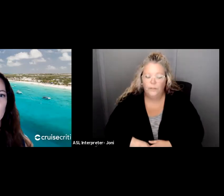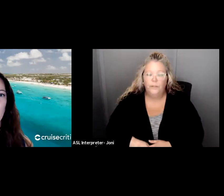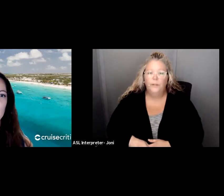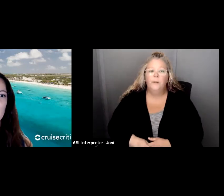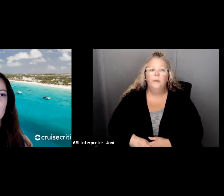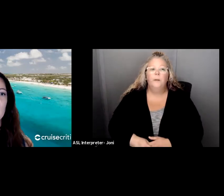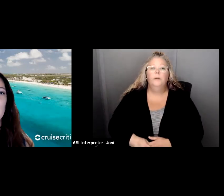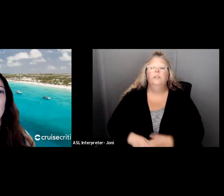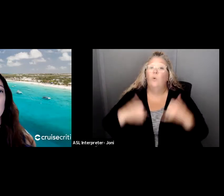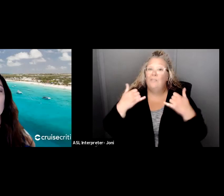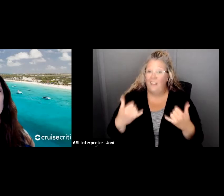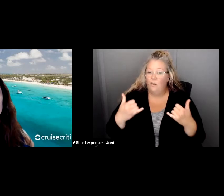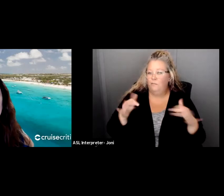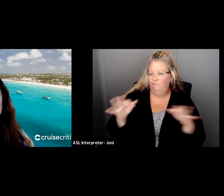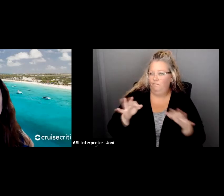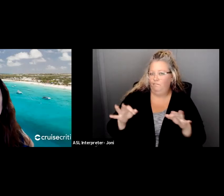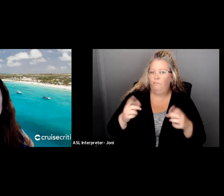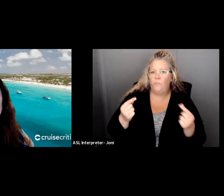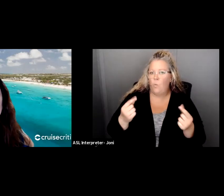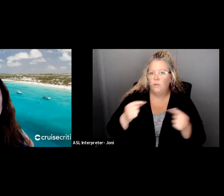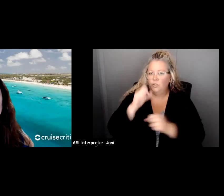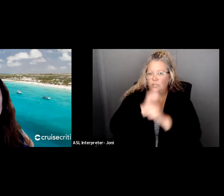planning process. There are five.